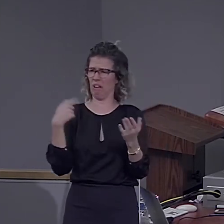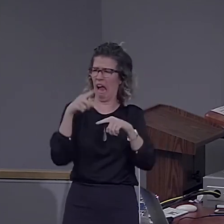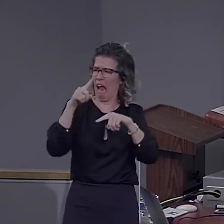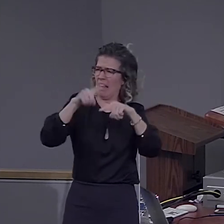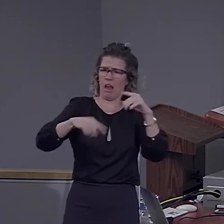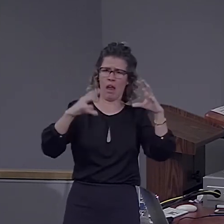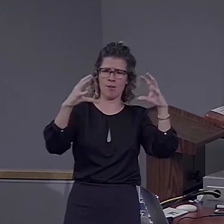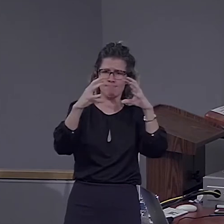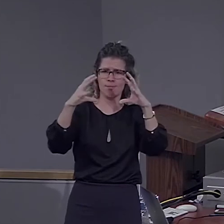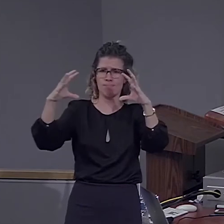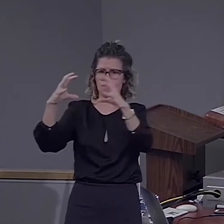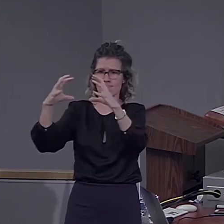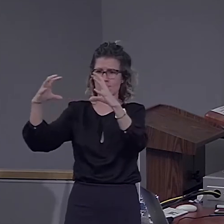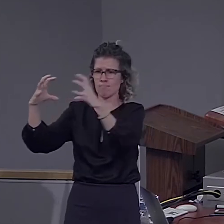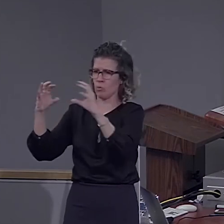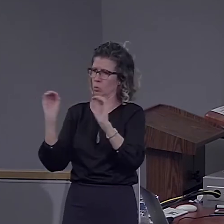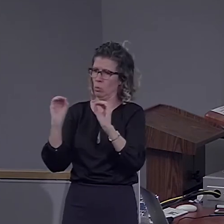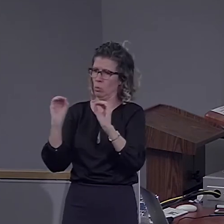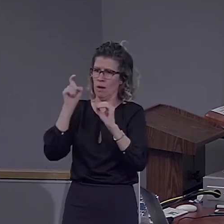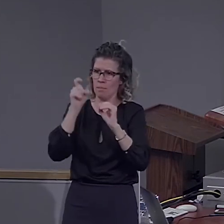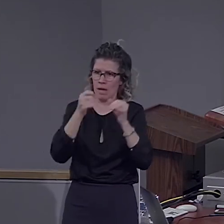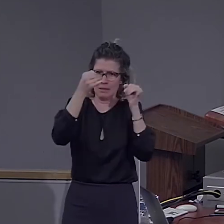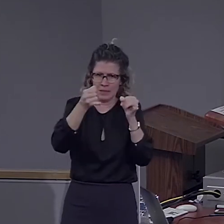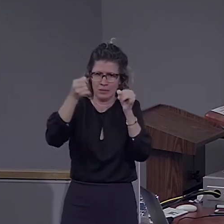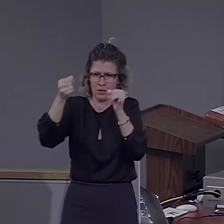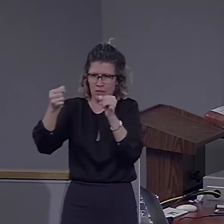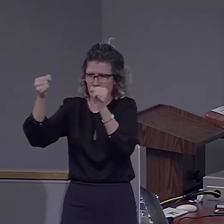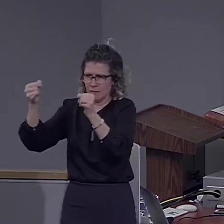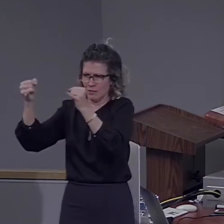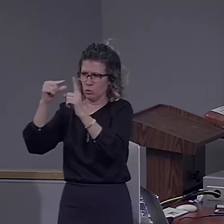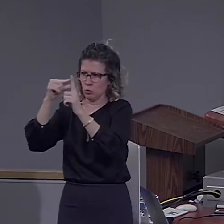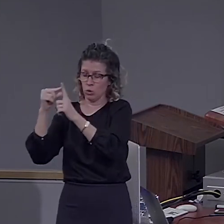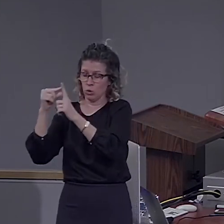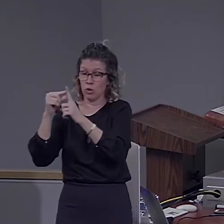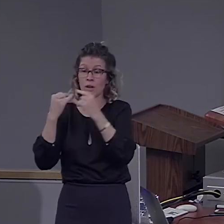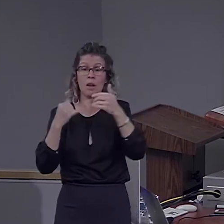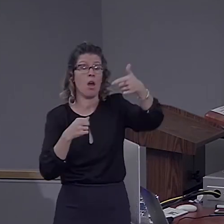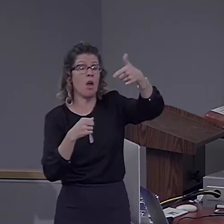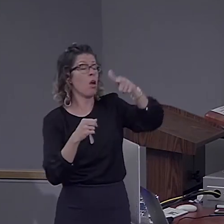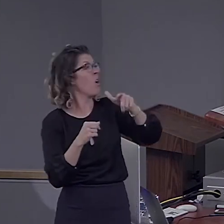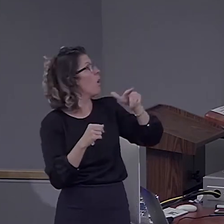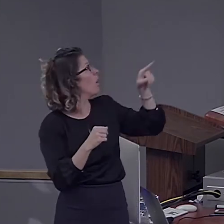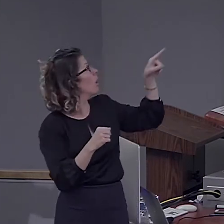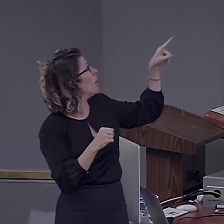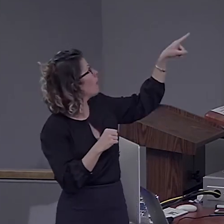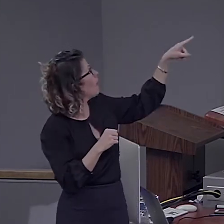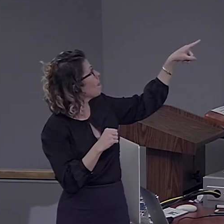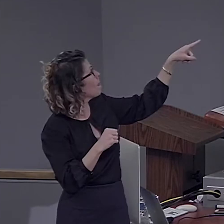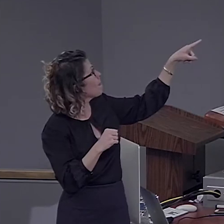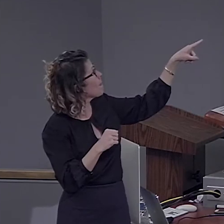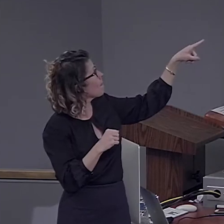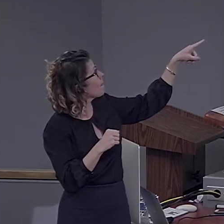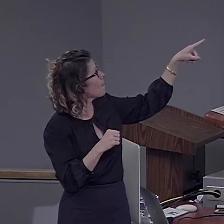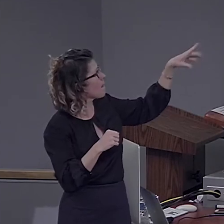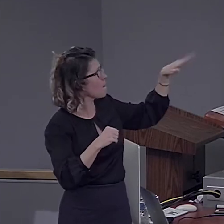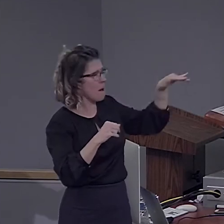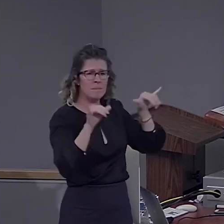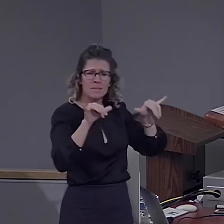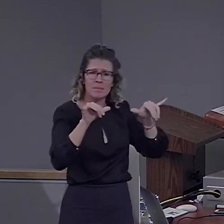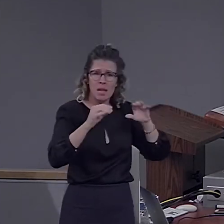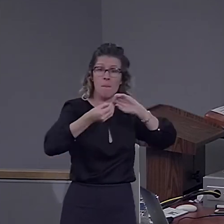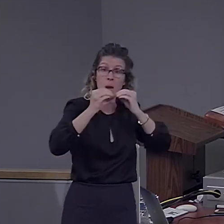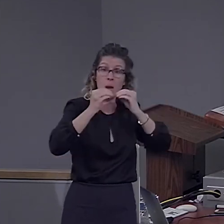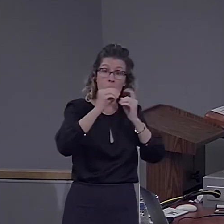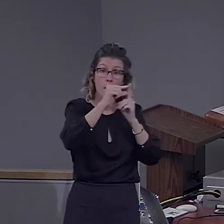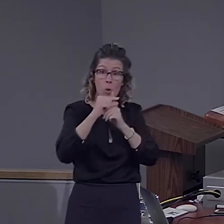after the other. If you move now to this condition, we have also 12 words, but now they can be combined in groups of